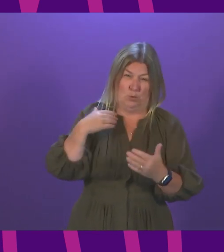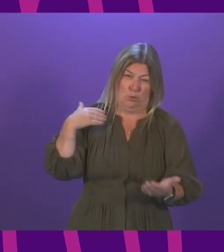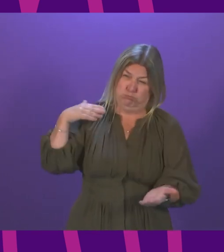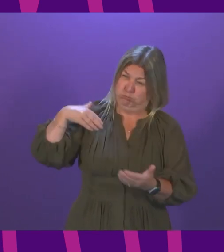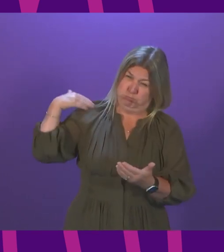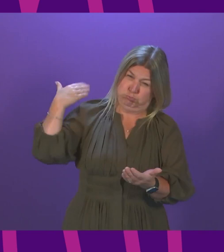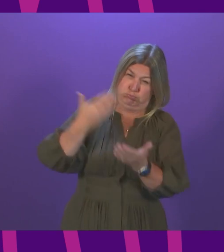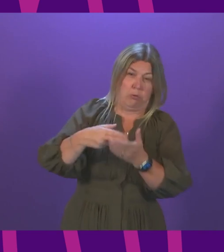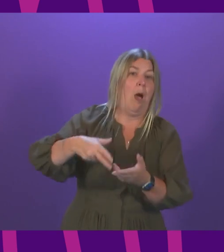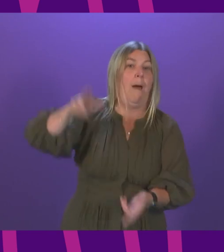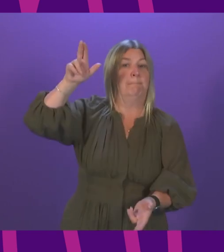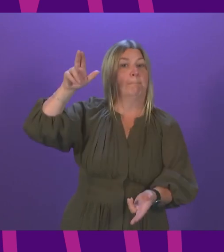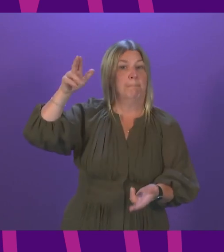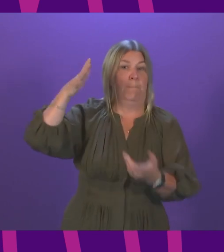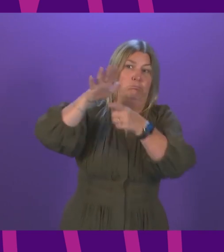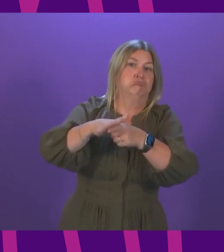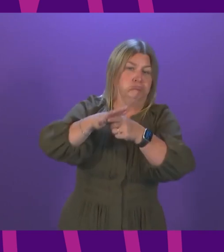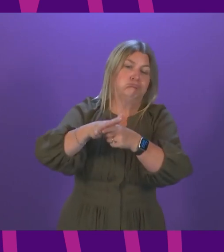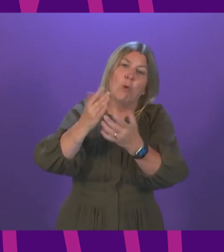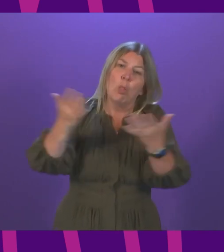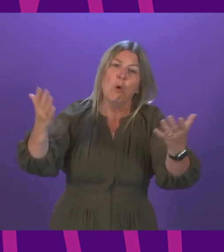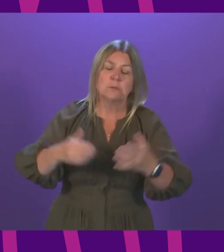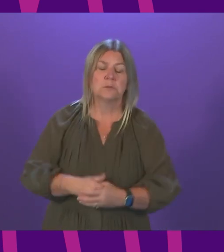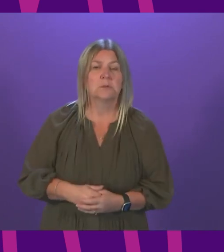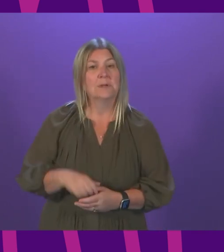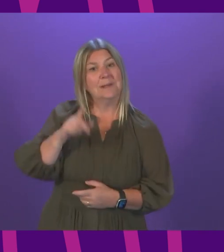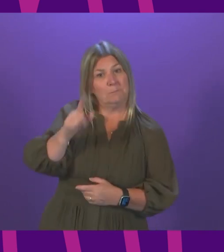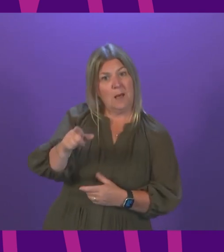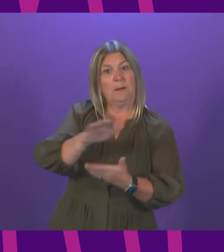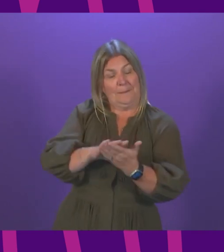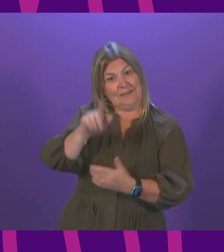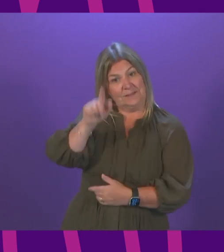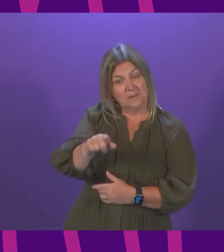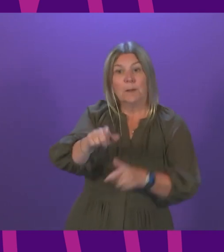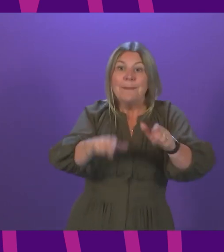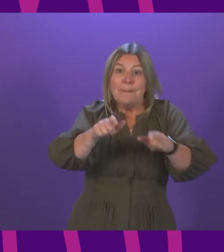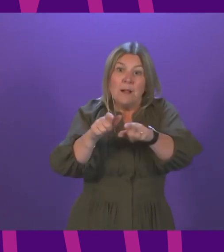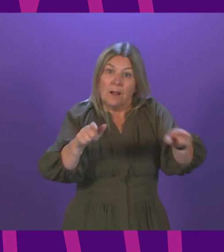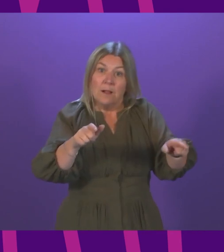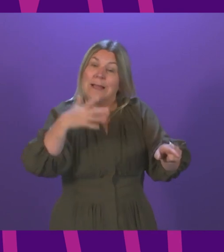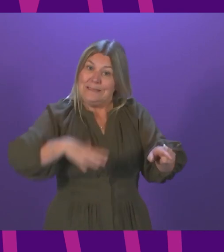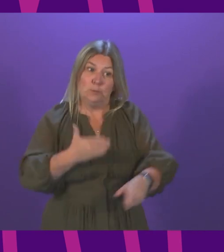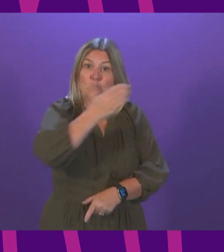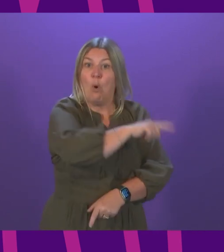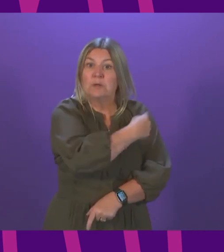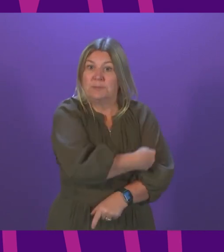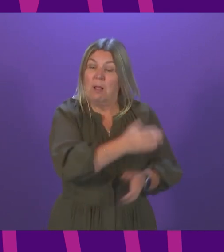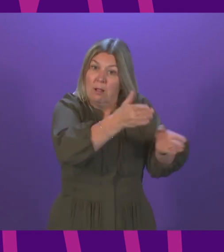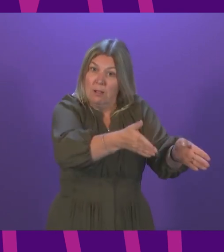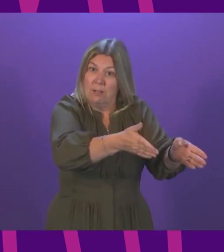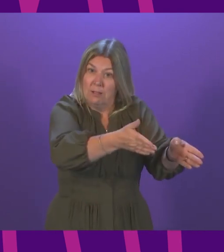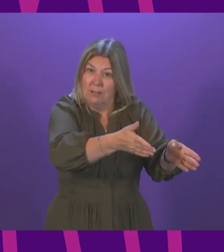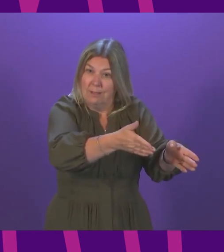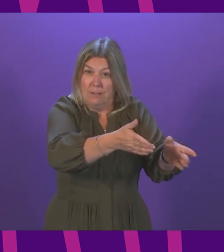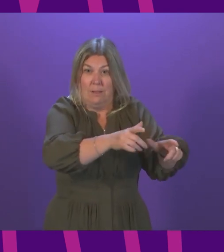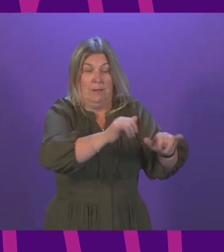in presentation to the service. It also means that the vast majority of these patients are required to go to hospital, and with acute occupancy